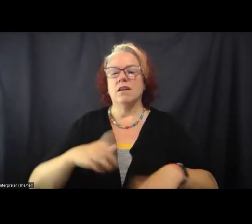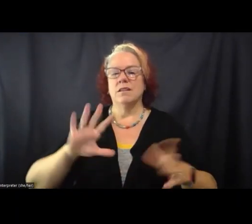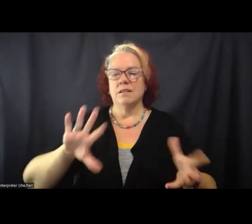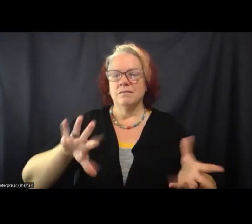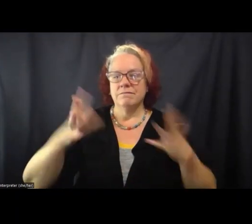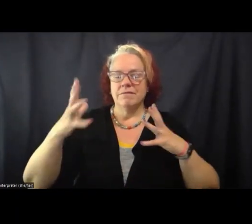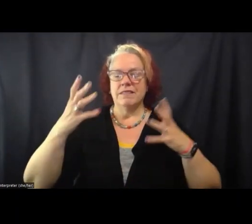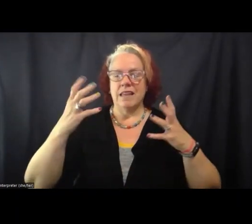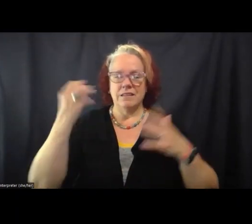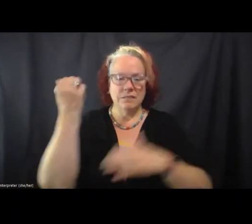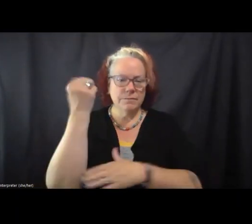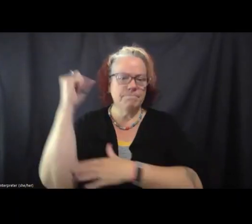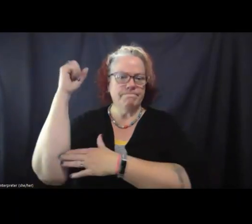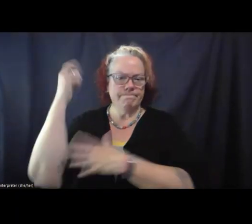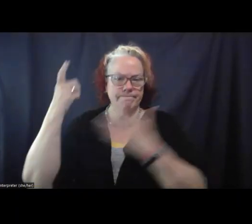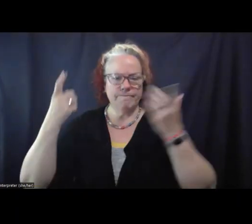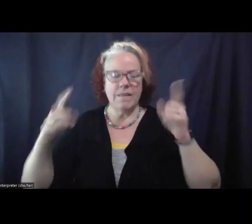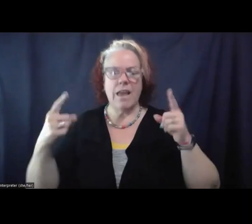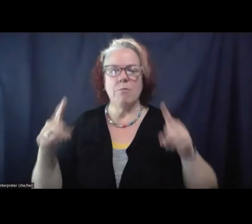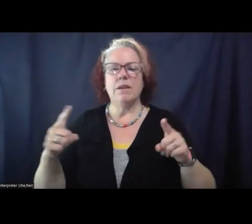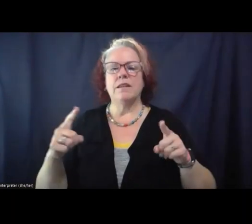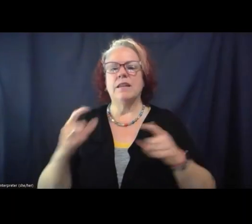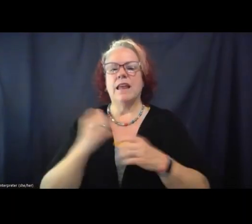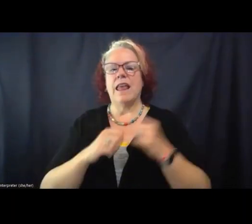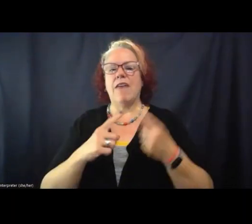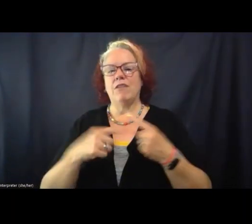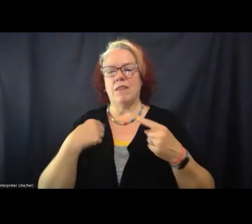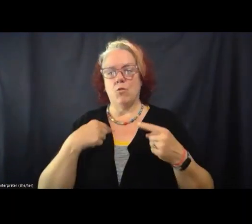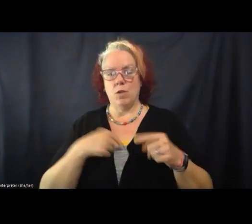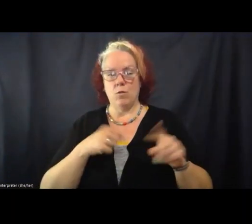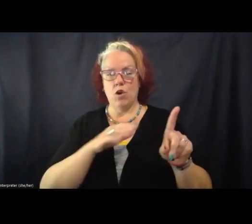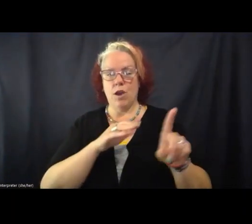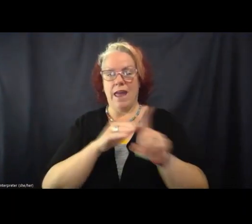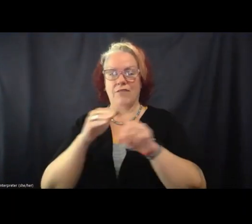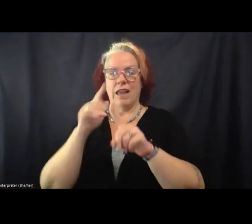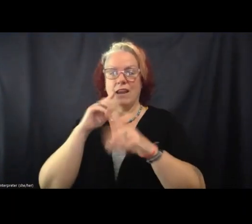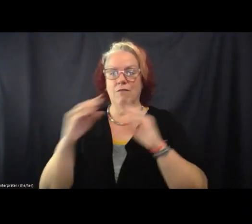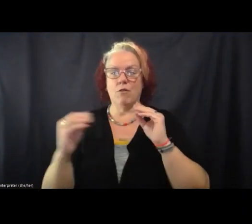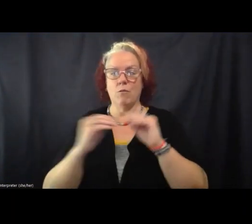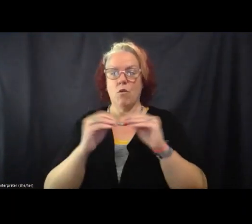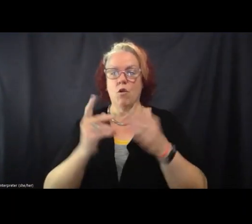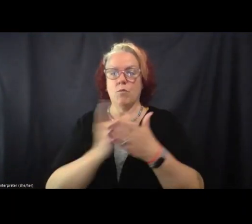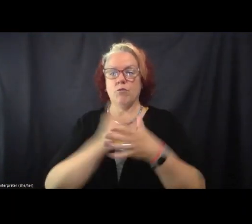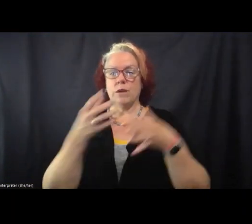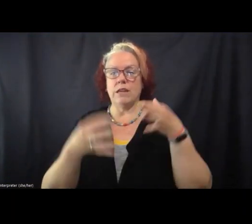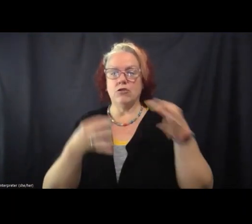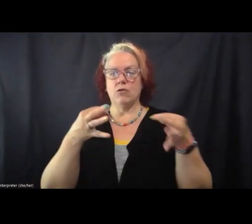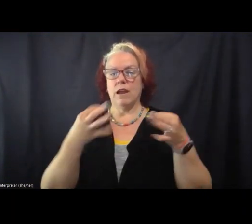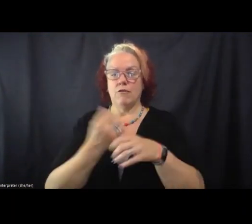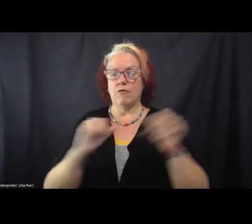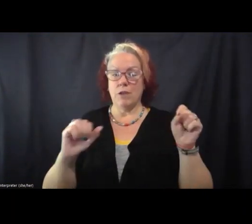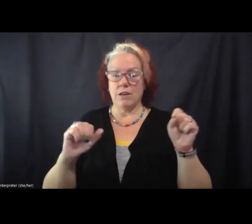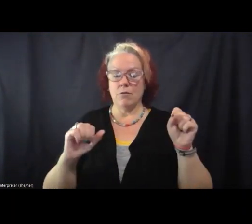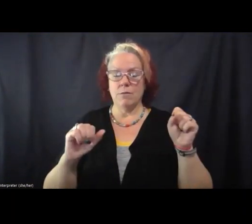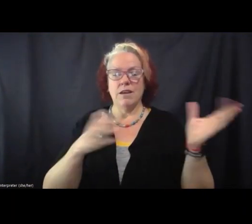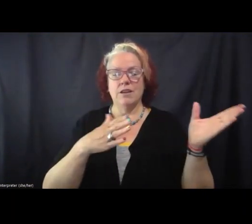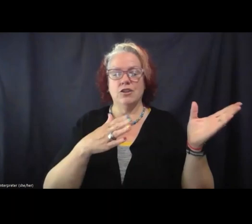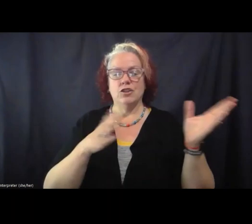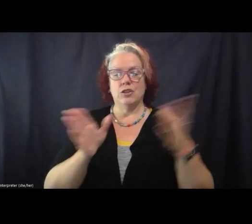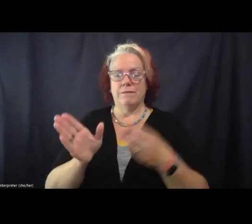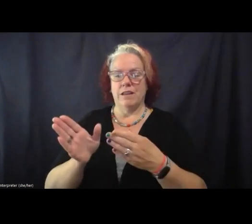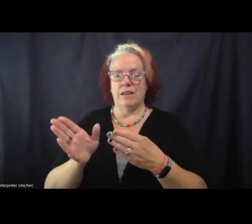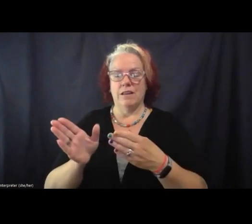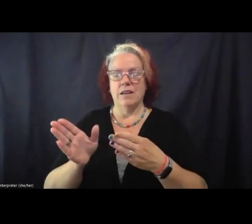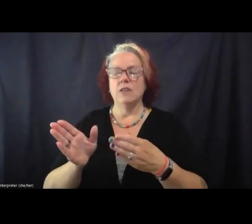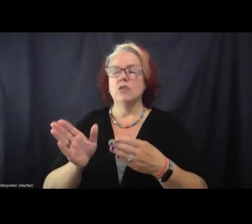And the entire political context in which we were advocating for more pretrial freedom shifted. And ultimately, when our